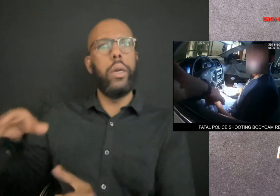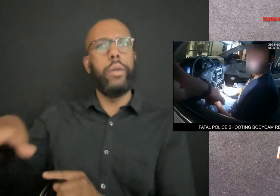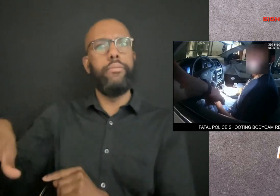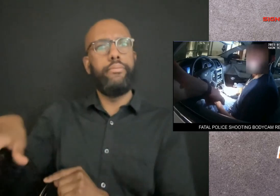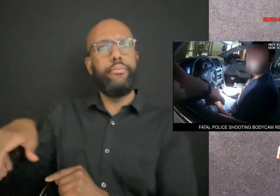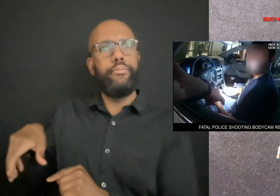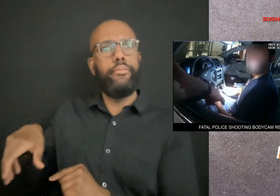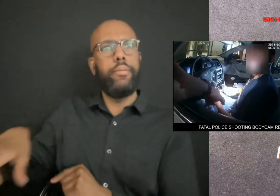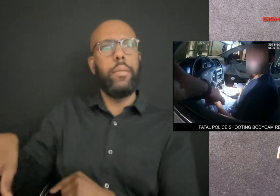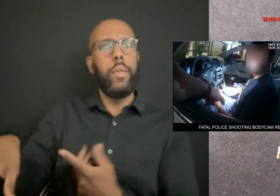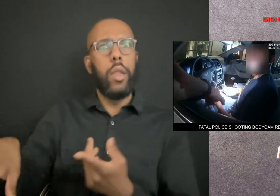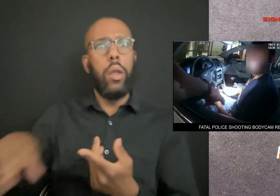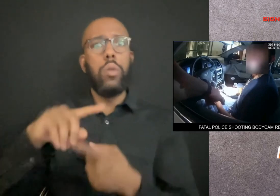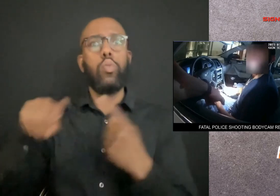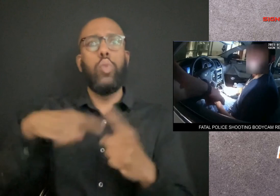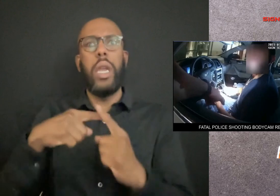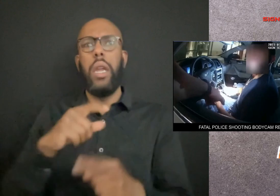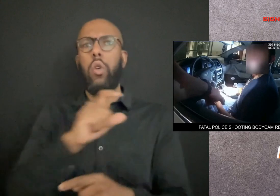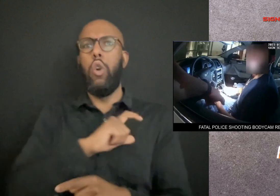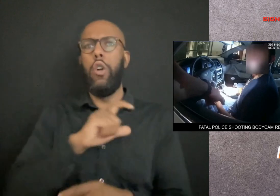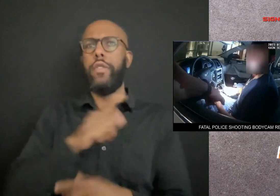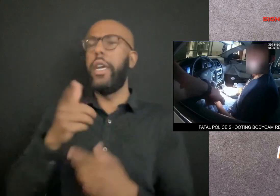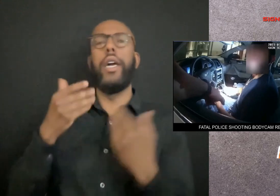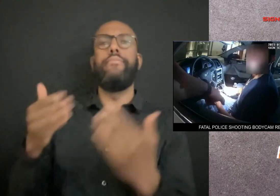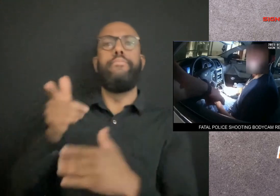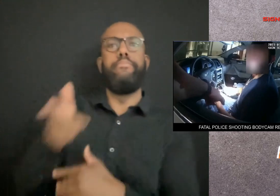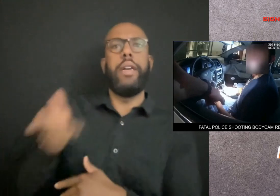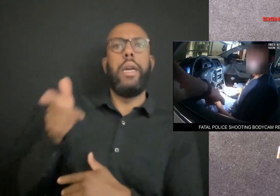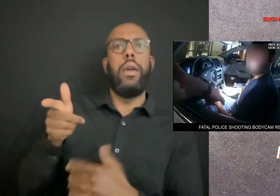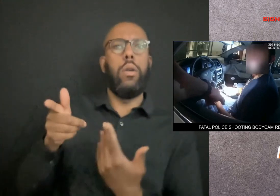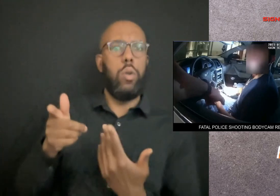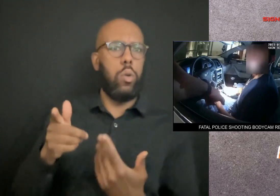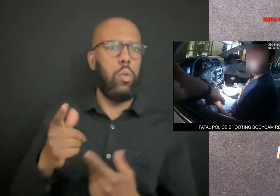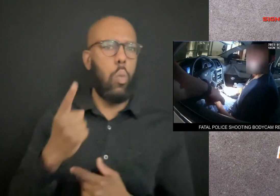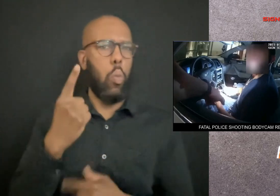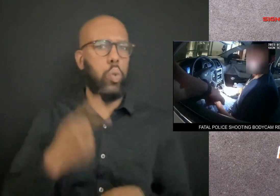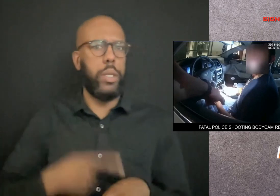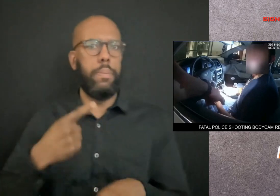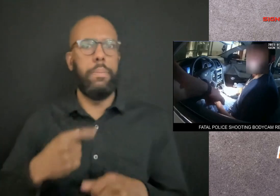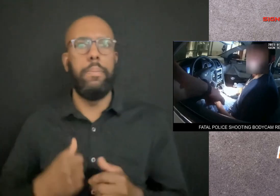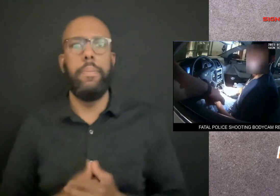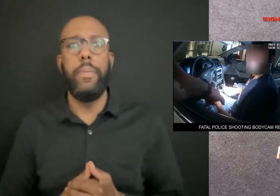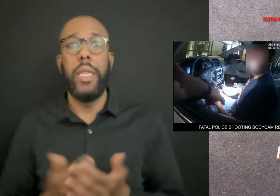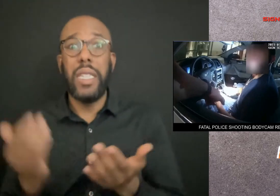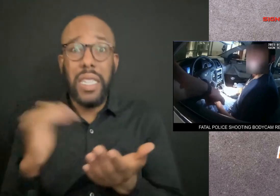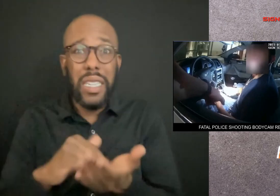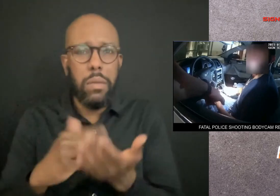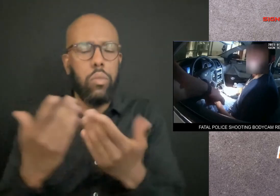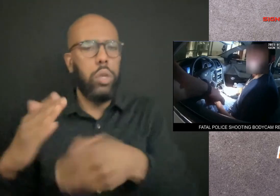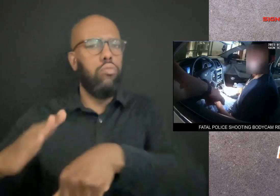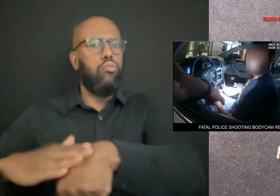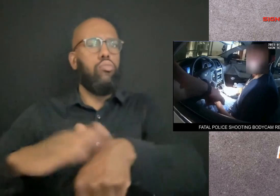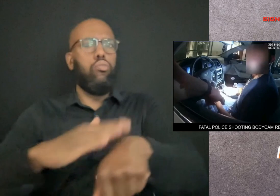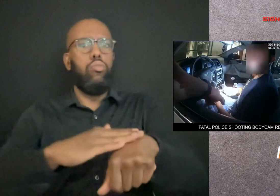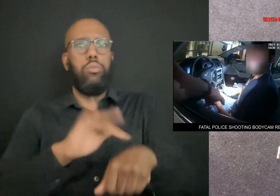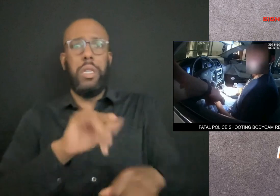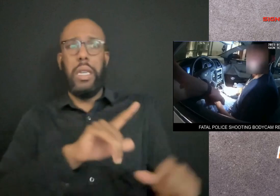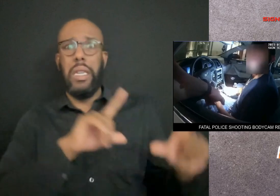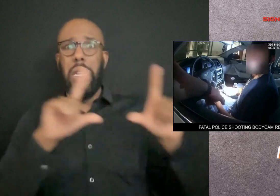And that's when the officer fires what sounds like a single shot. Again we want to warn you the video may be disturbing to